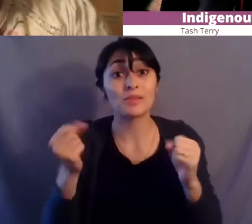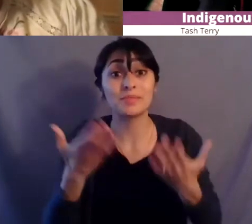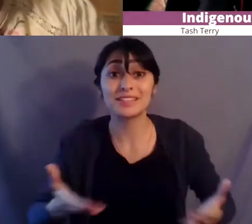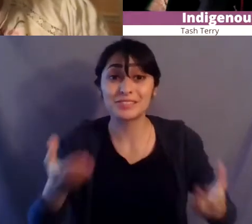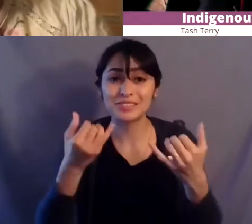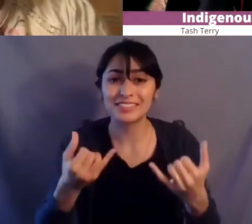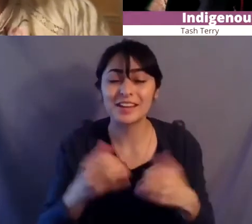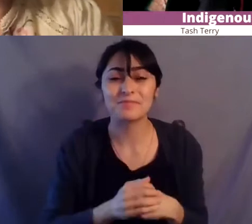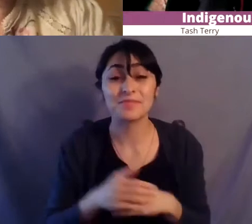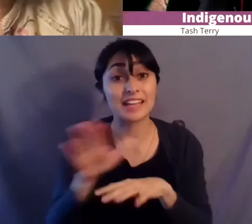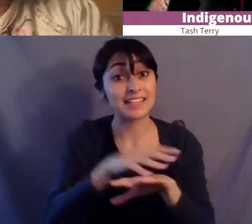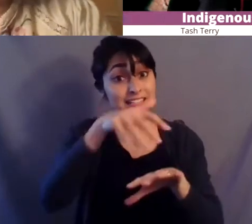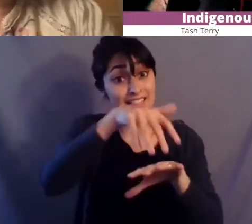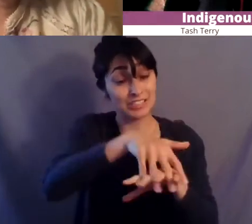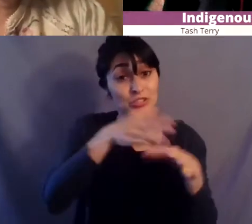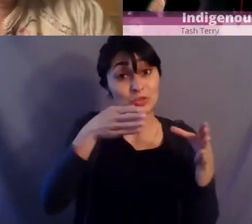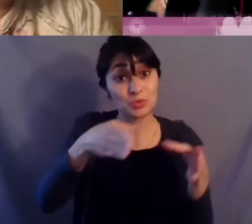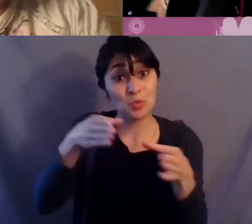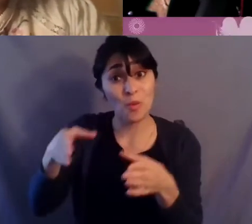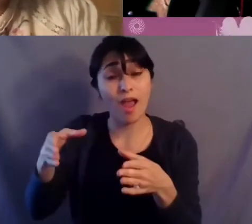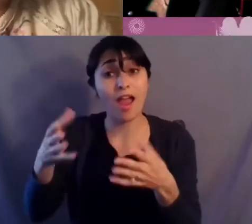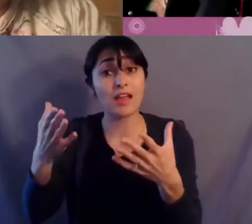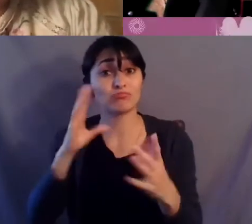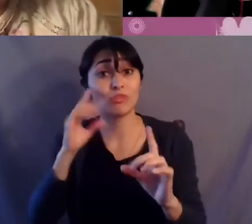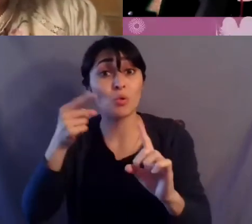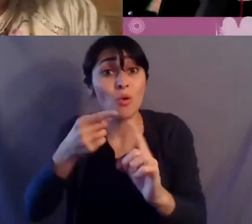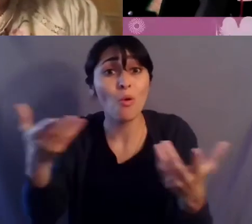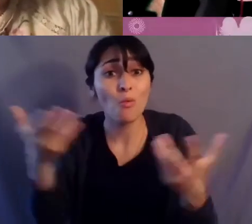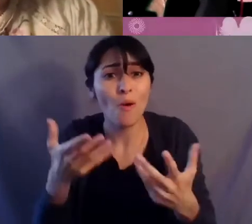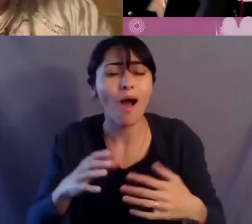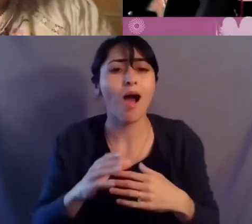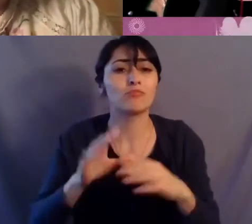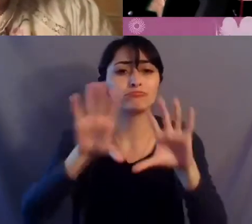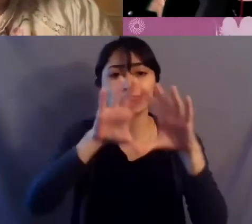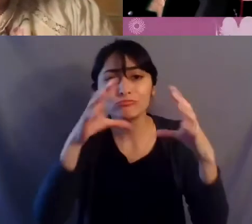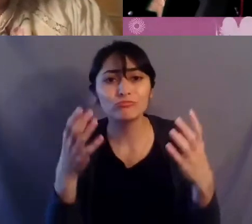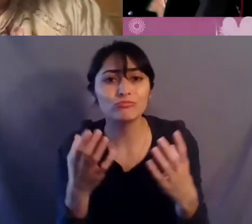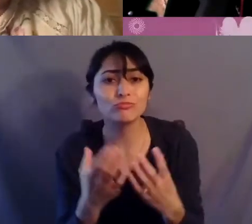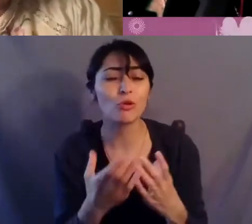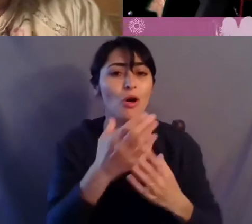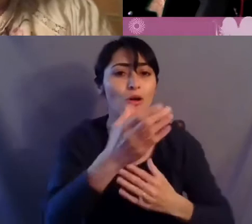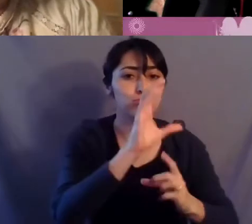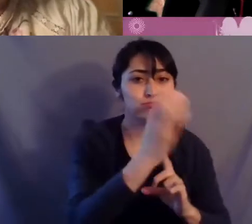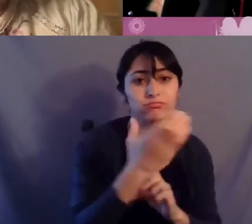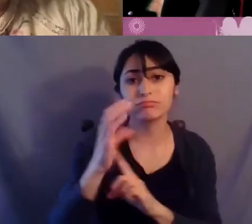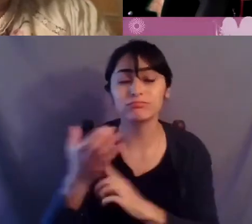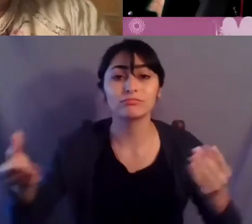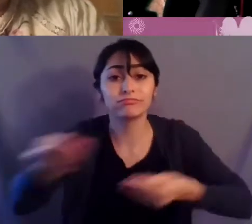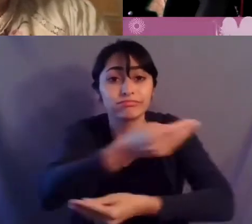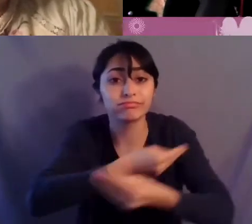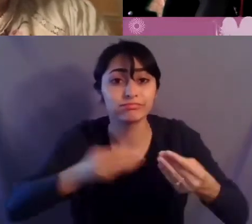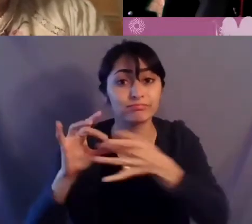indigenous ways is dedicated to bridging cultural exchange with people globally and for that web